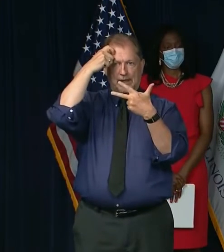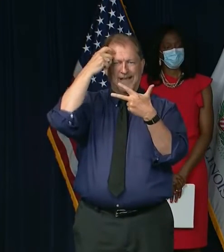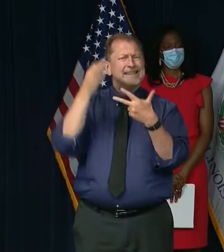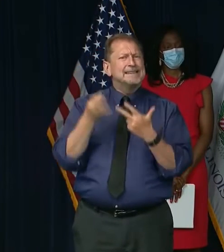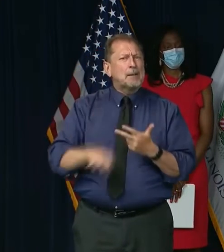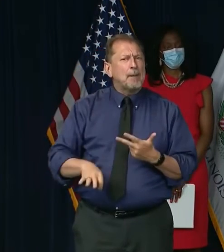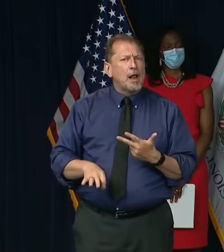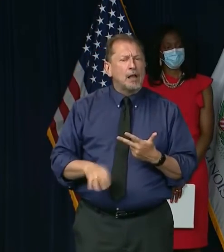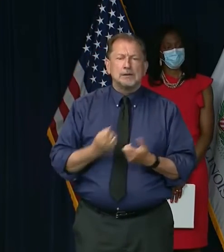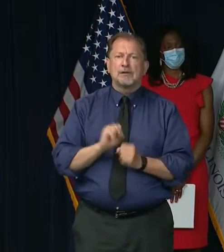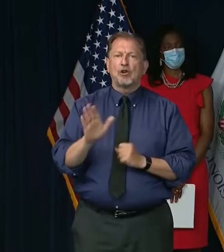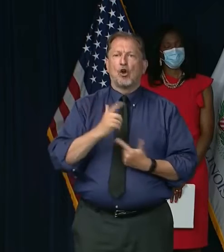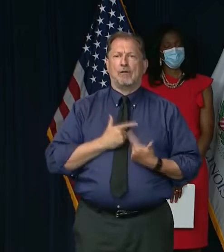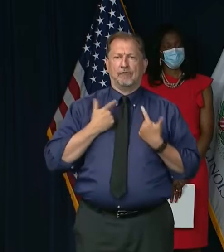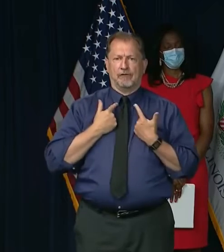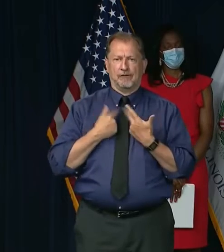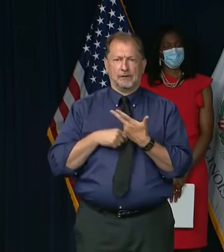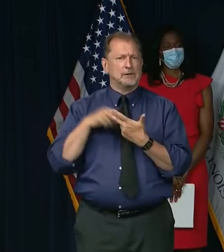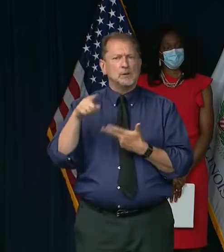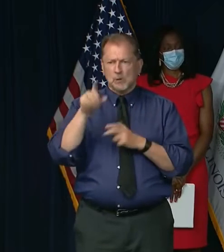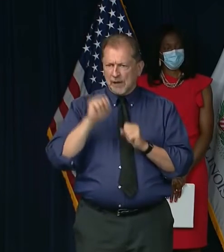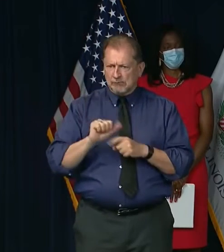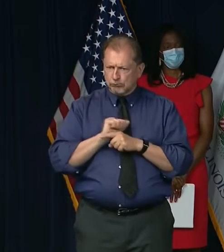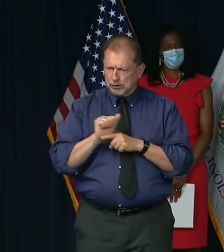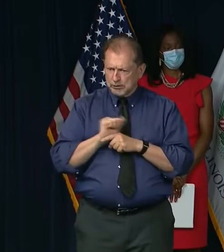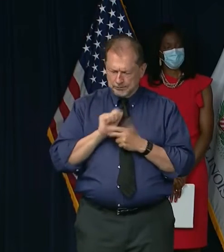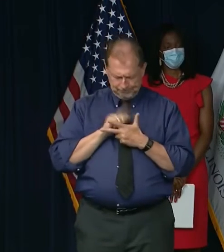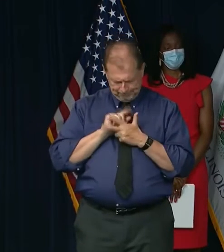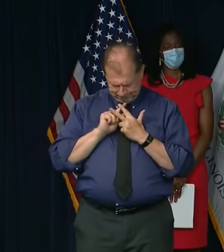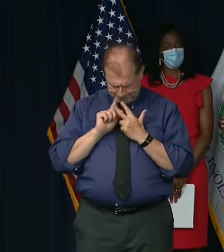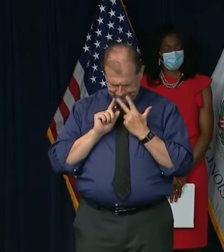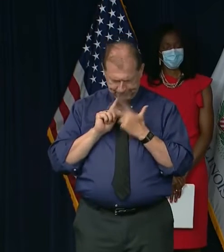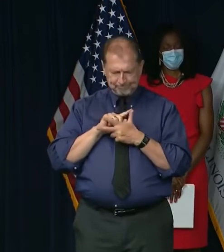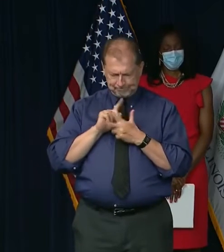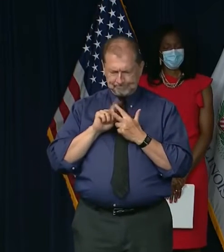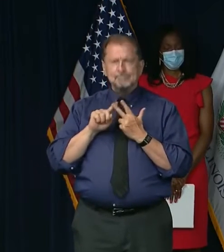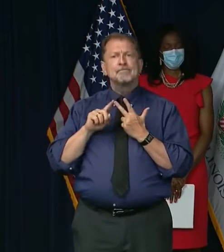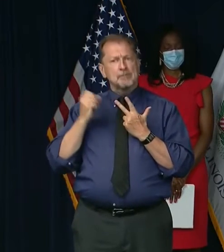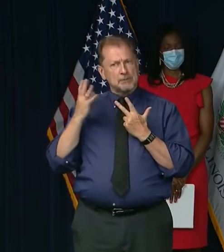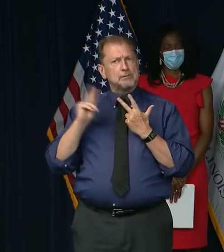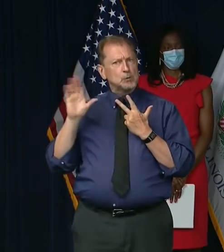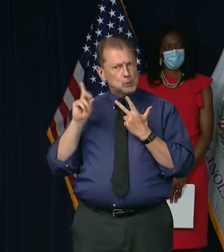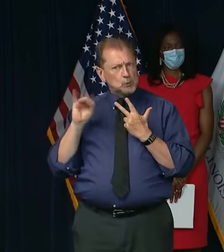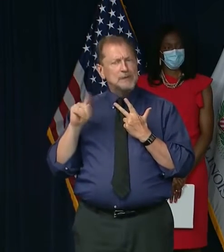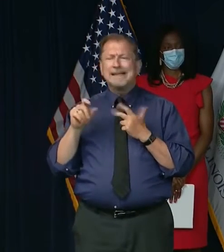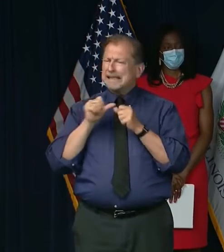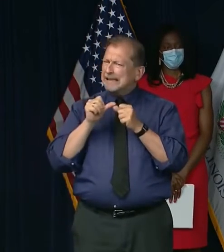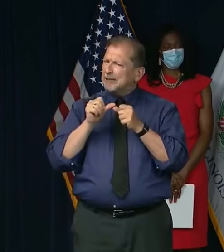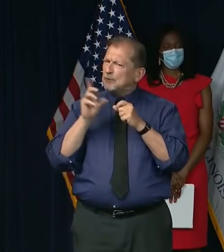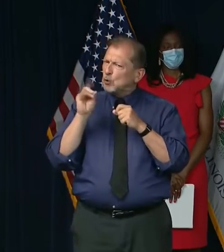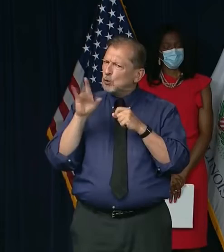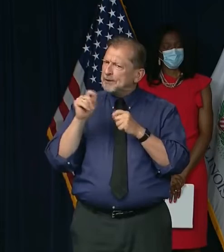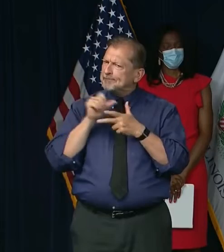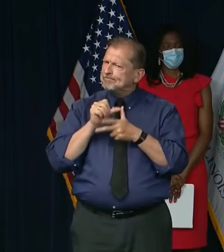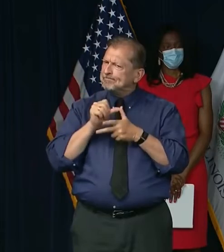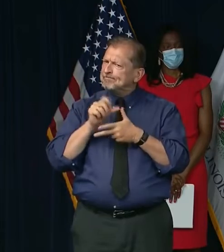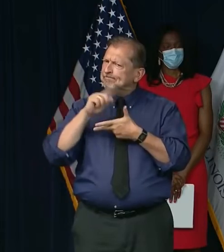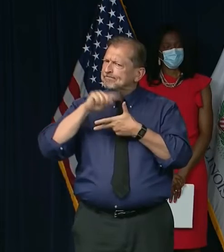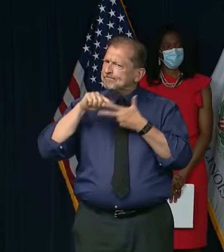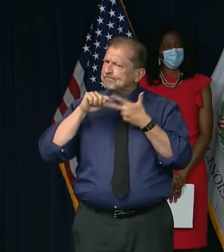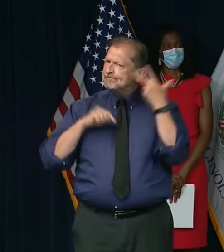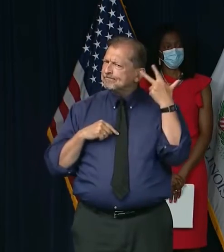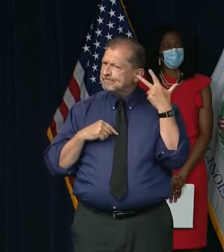simple things. You can learn to do them, need to keep doing. Many people have learned to do them, keep doing them. That is how we maintain,